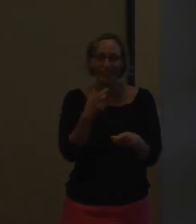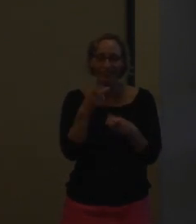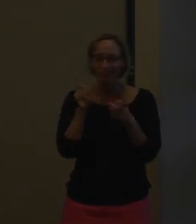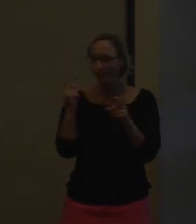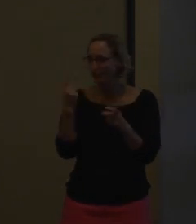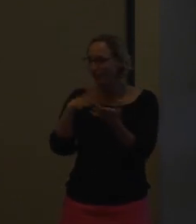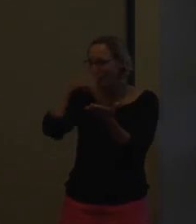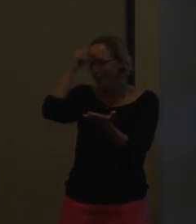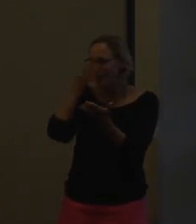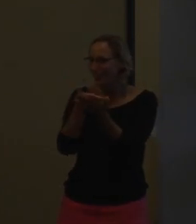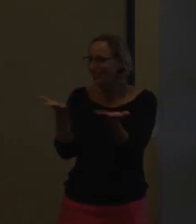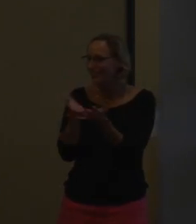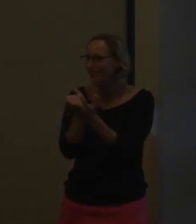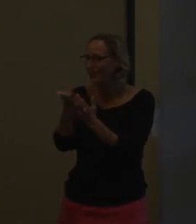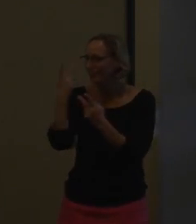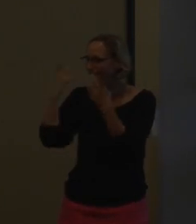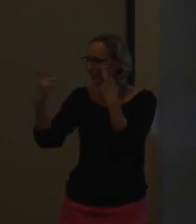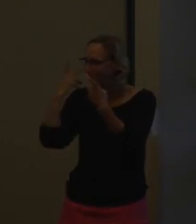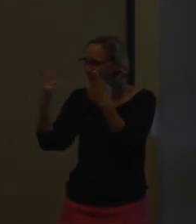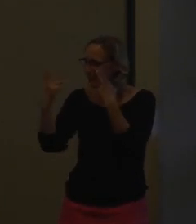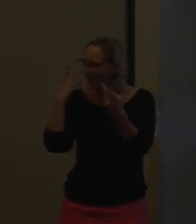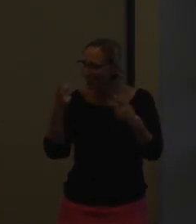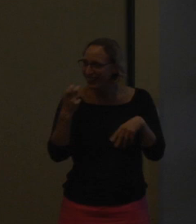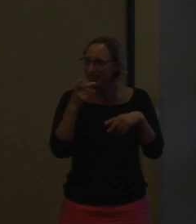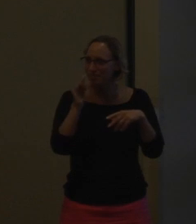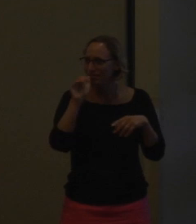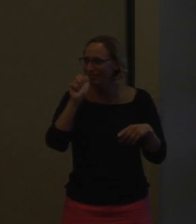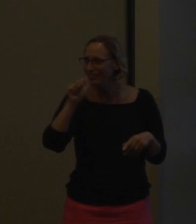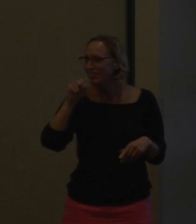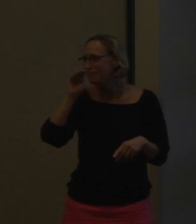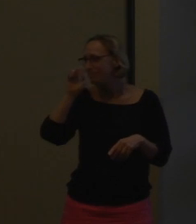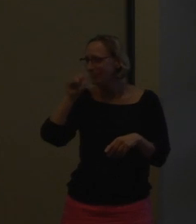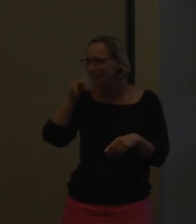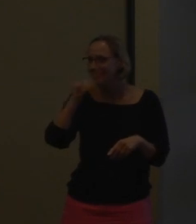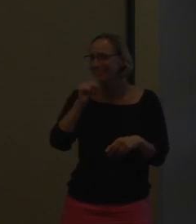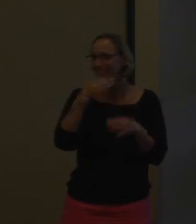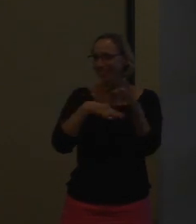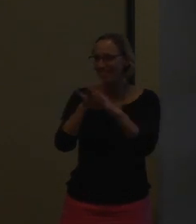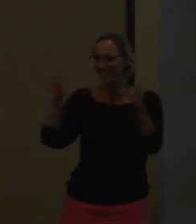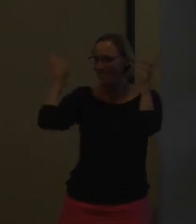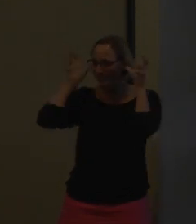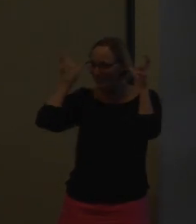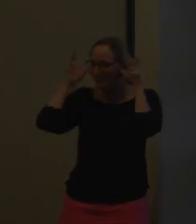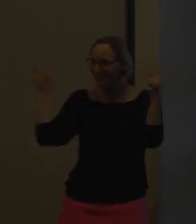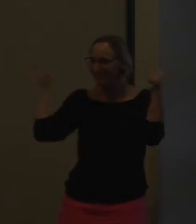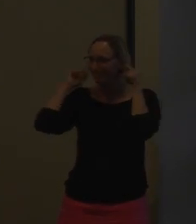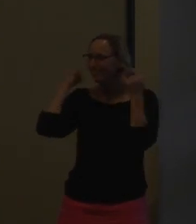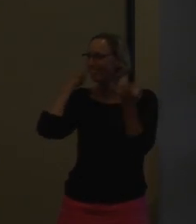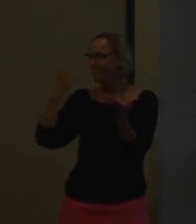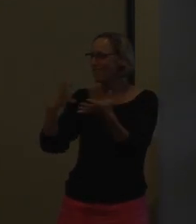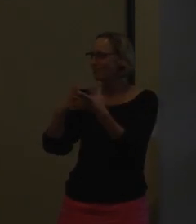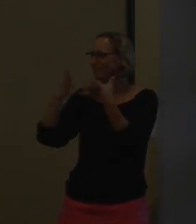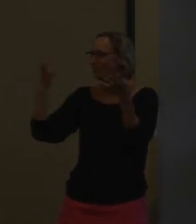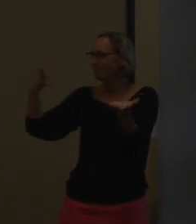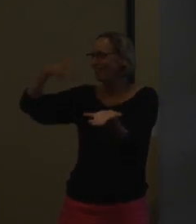Like if we learn things, if we just learn things through visual means instead of auditory means,